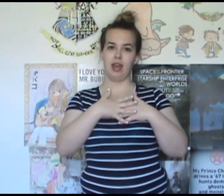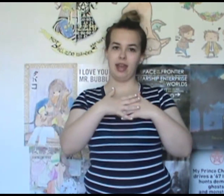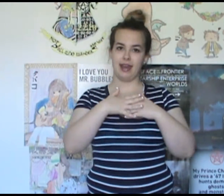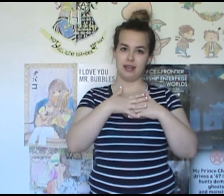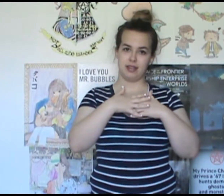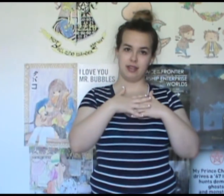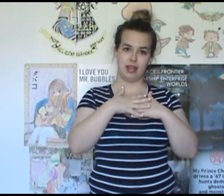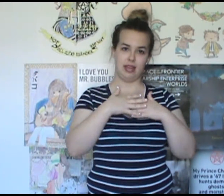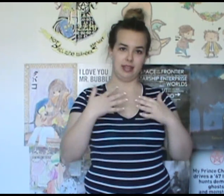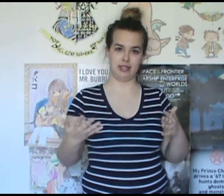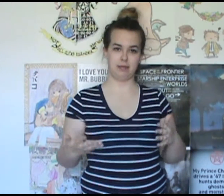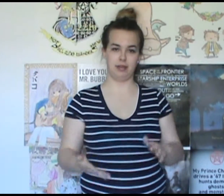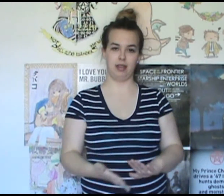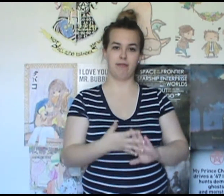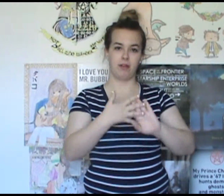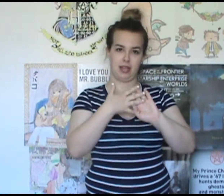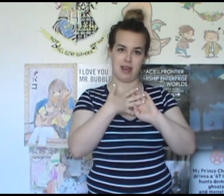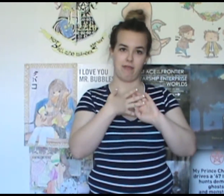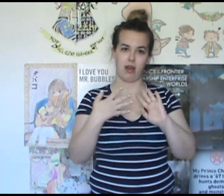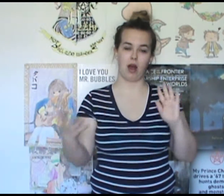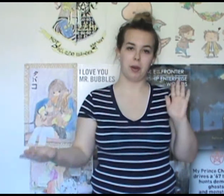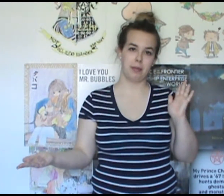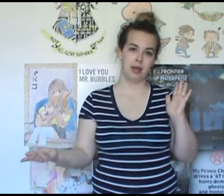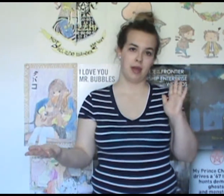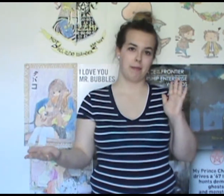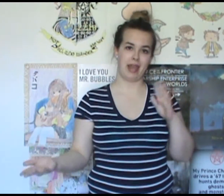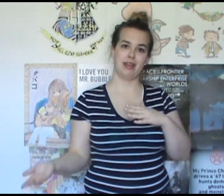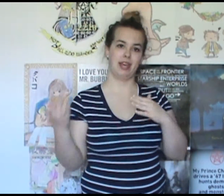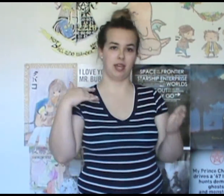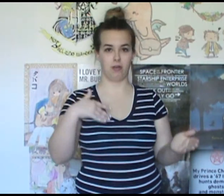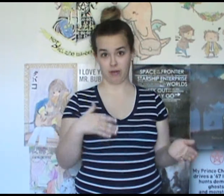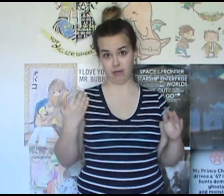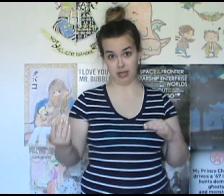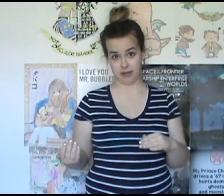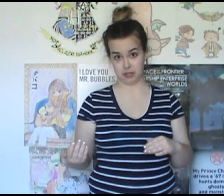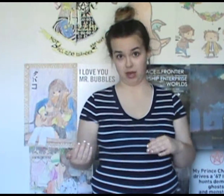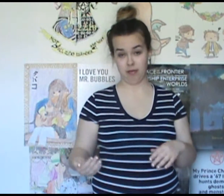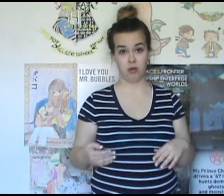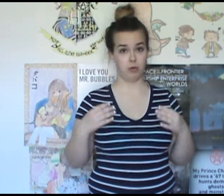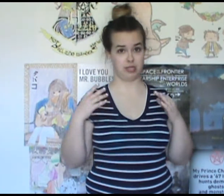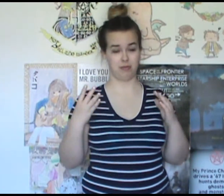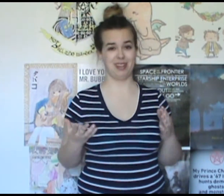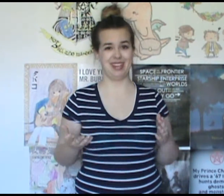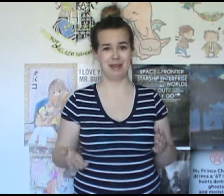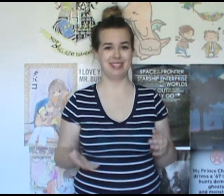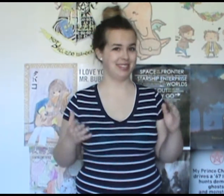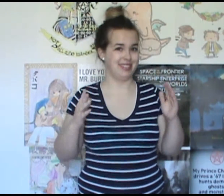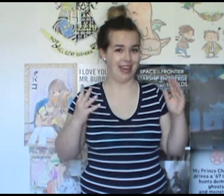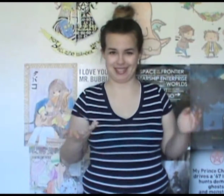And they, in this episode they fully have Mike taking over for Leanne's job which is really amazing because he's actually